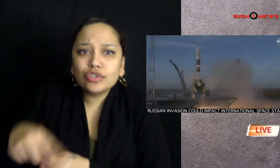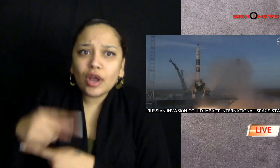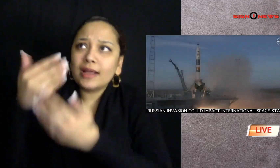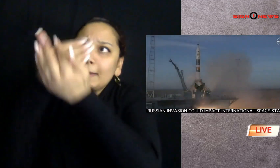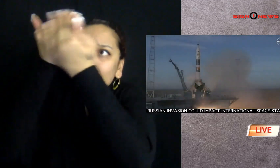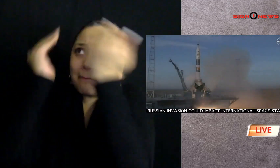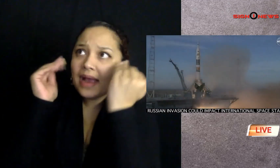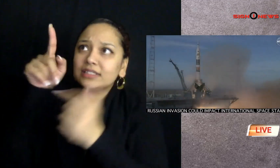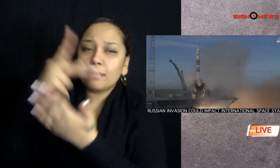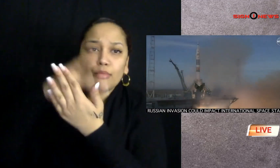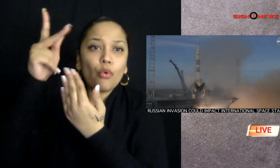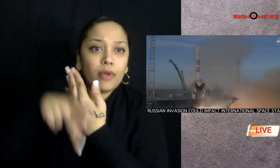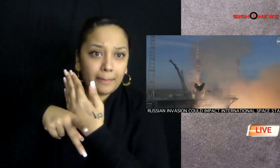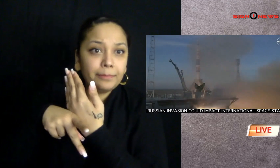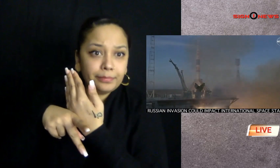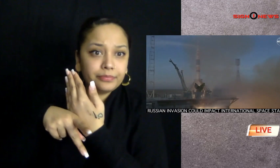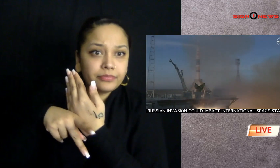the International Space Station